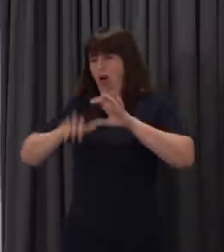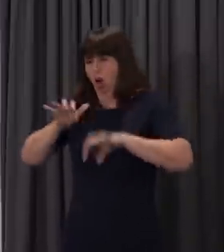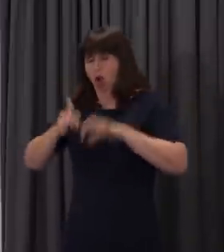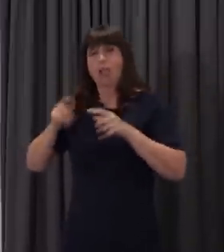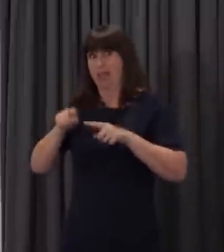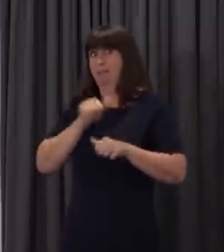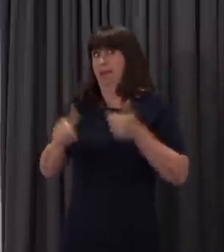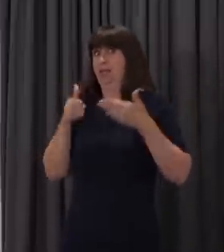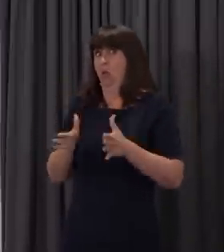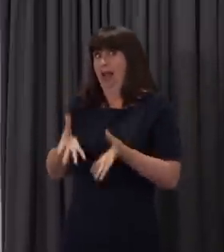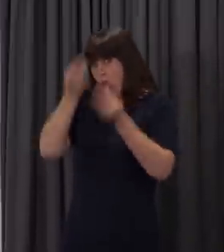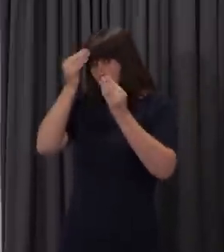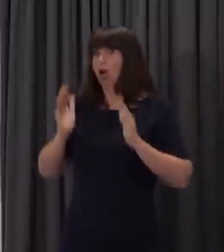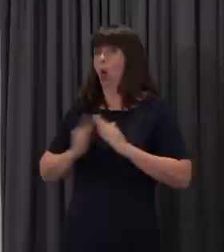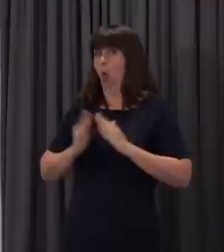online learning.